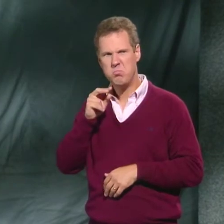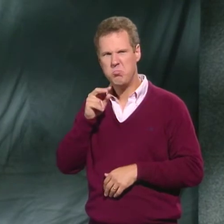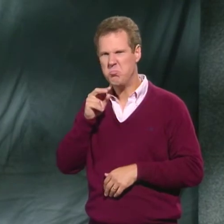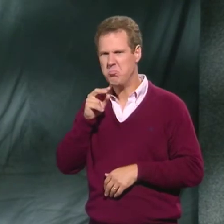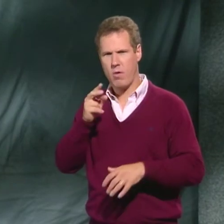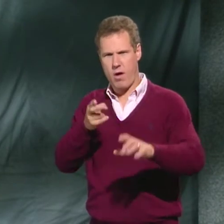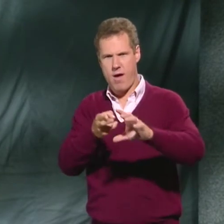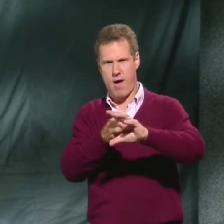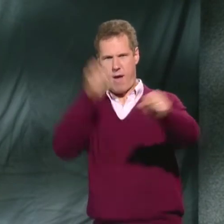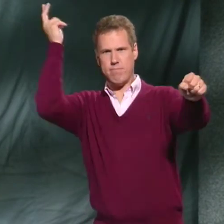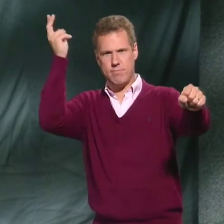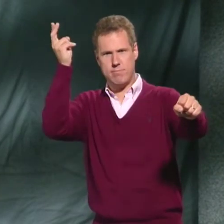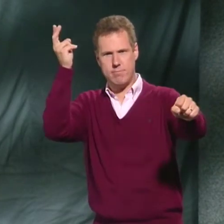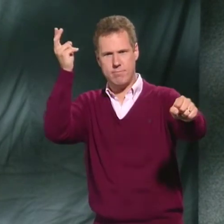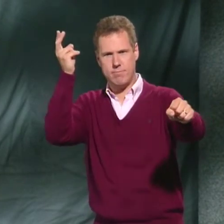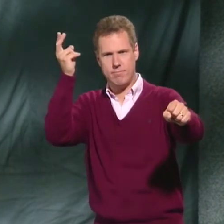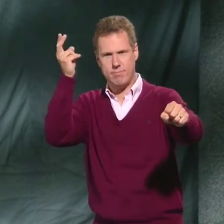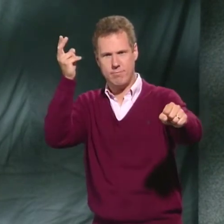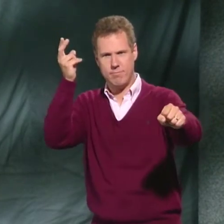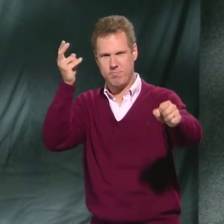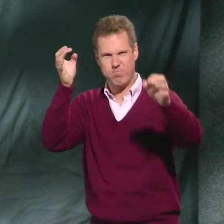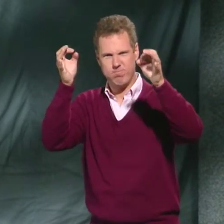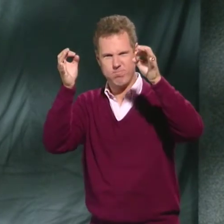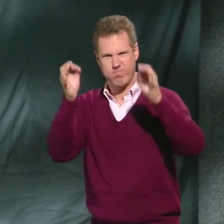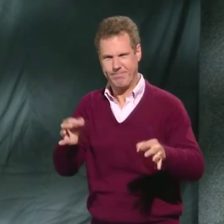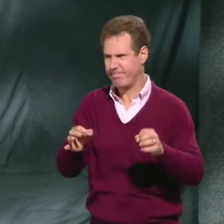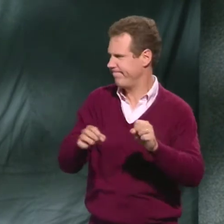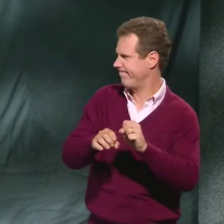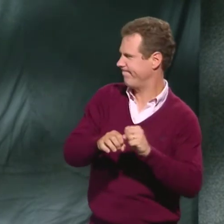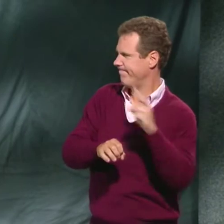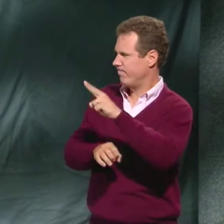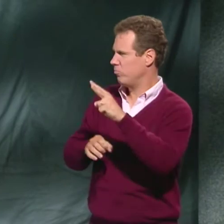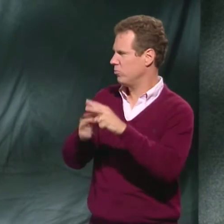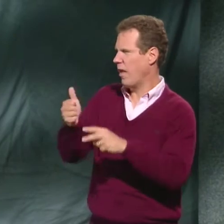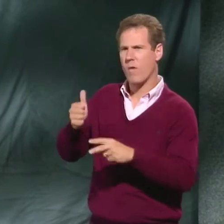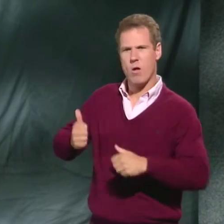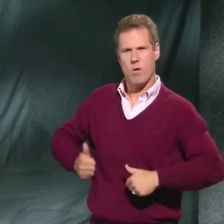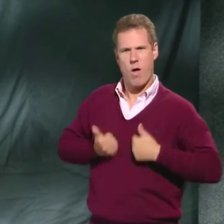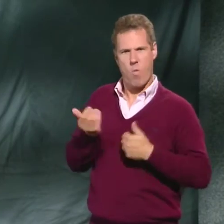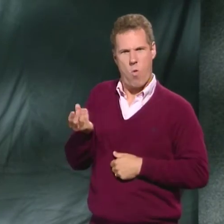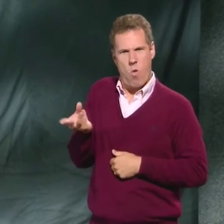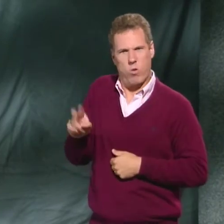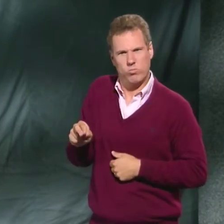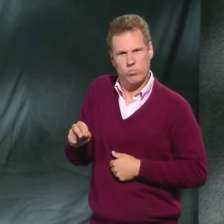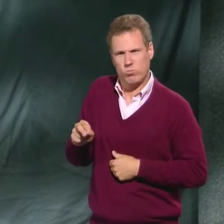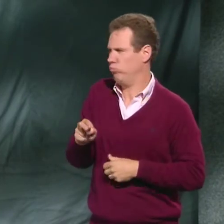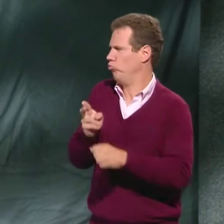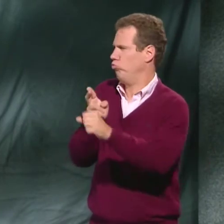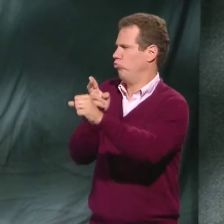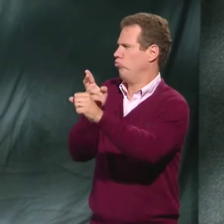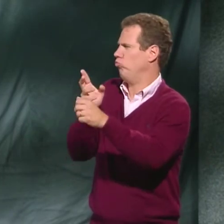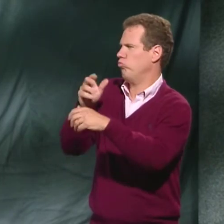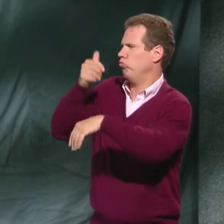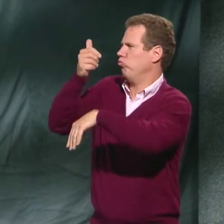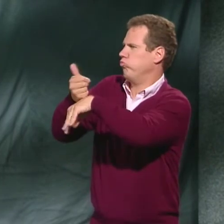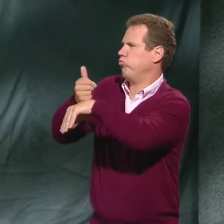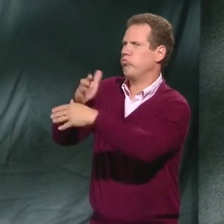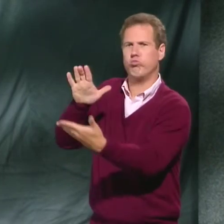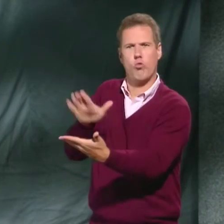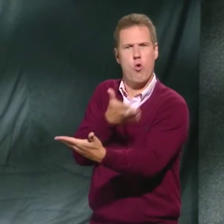it.' The donkey got wind of this, and he decided that he would run away and start a life of his own. Maybe he would set up a